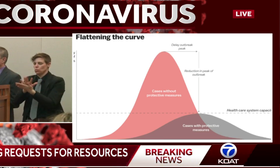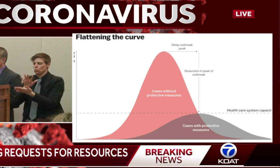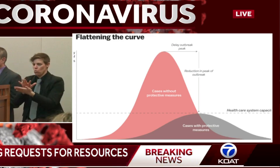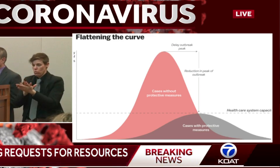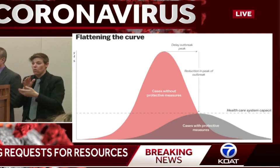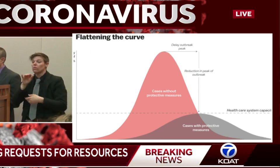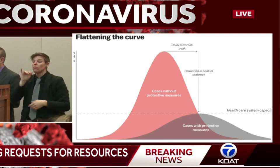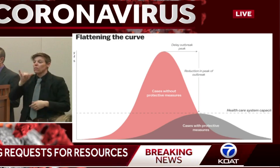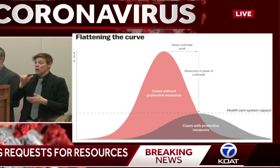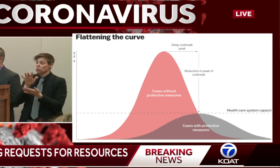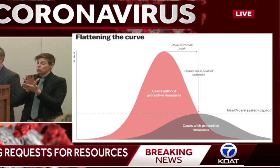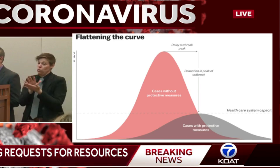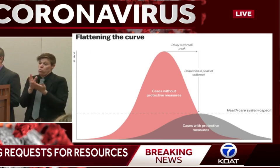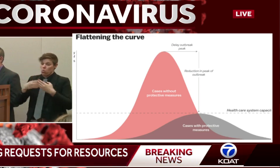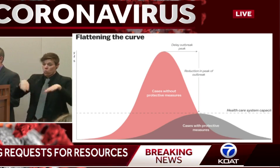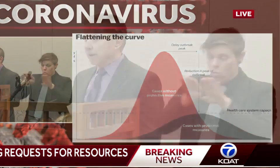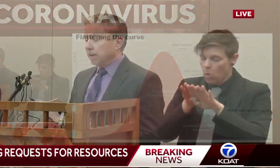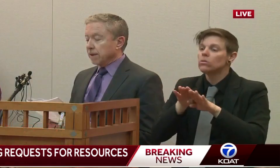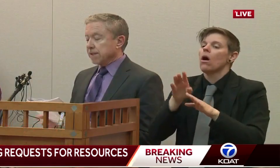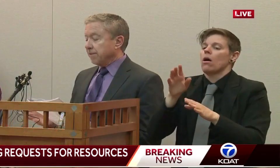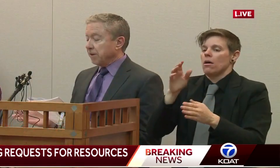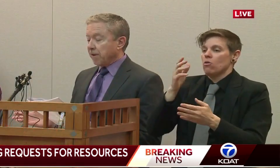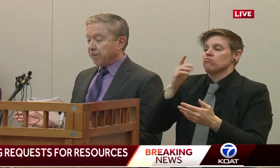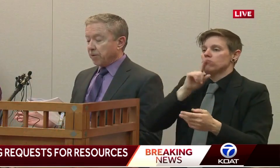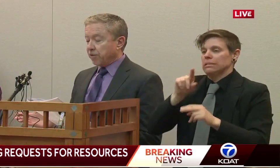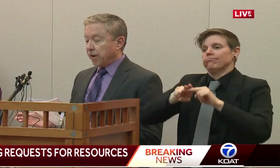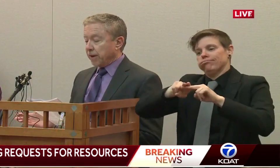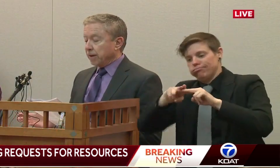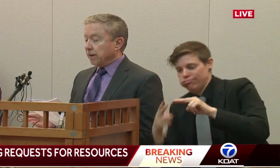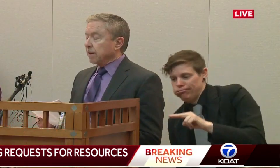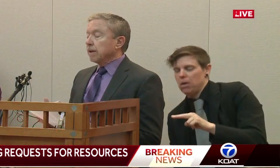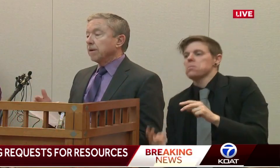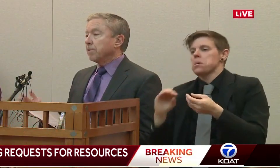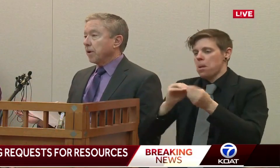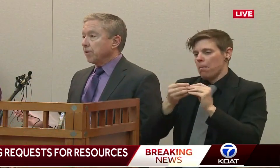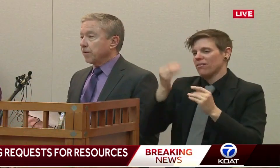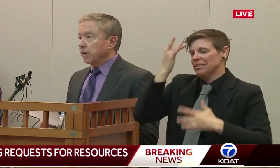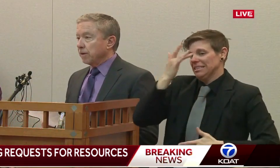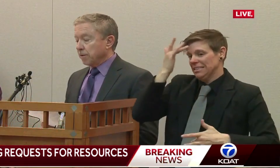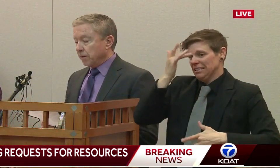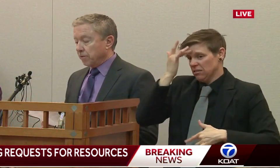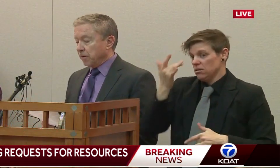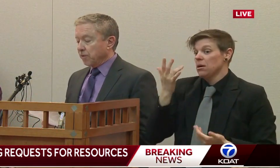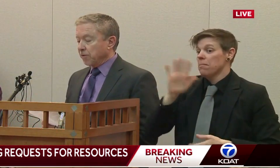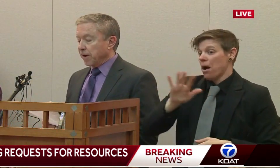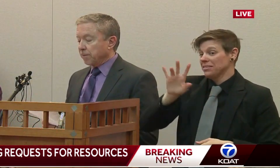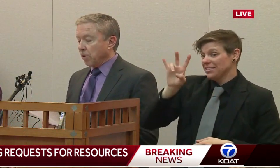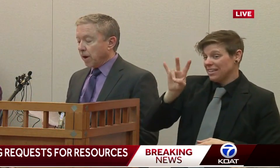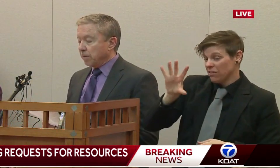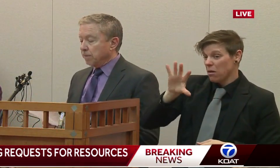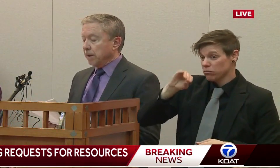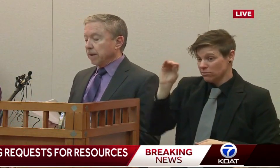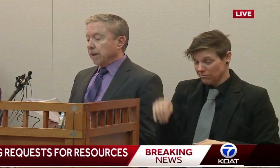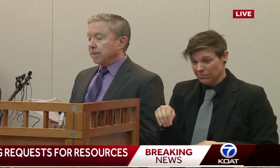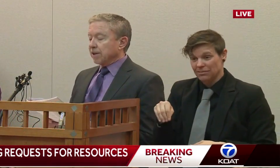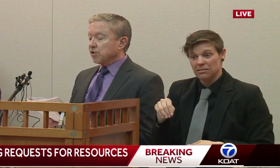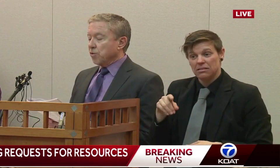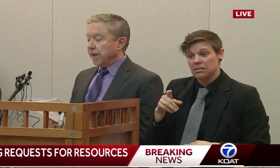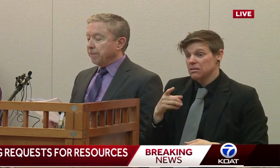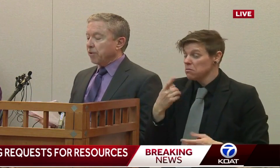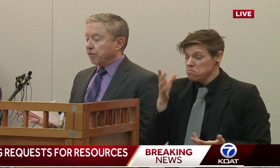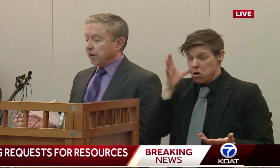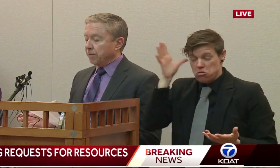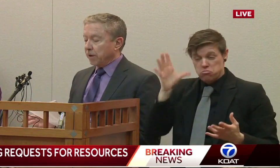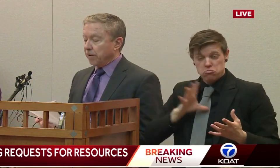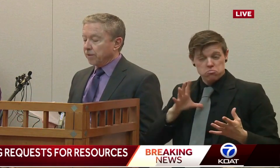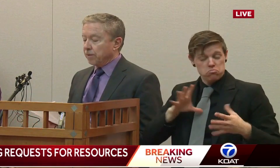reduced disease transmission. 75% of the parents said a dismissal was not a problem. And about